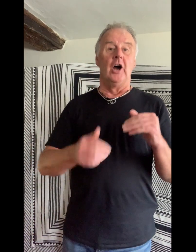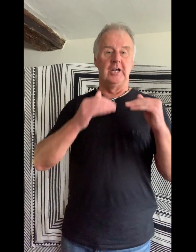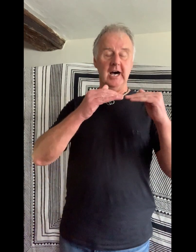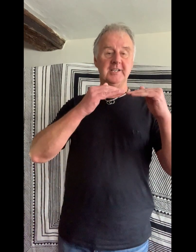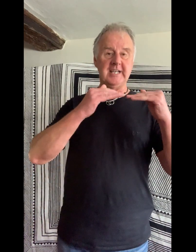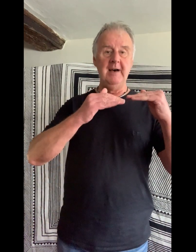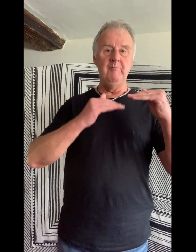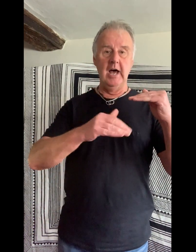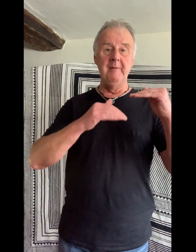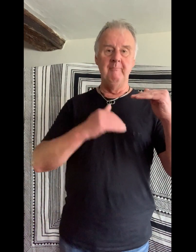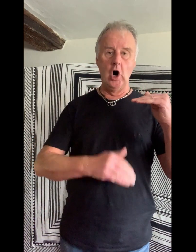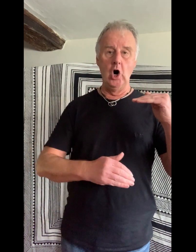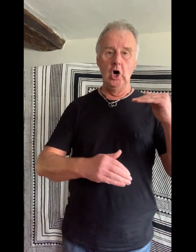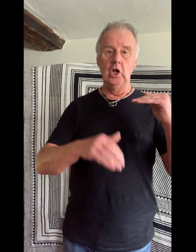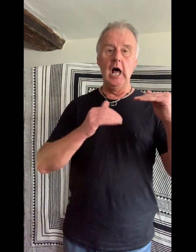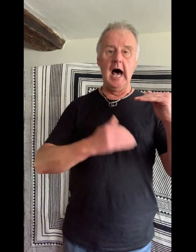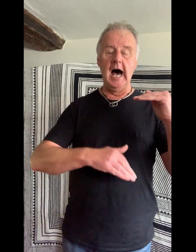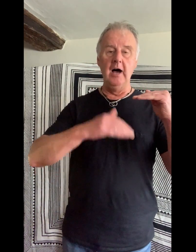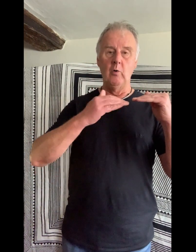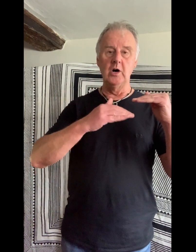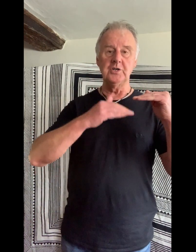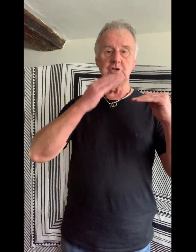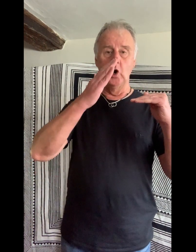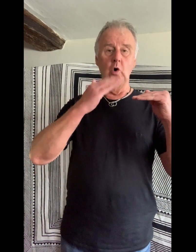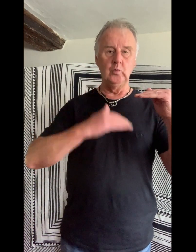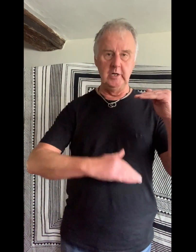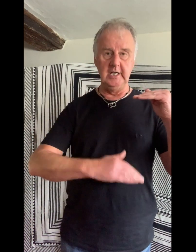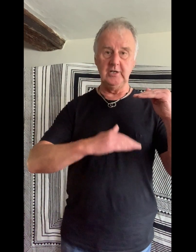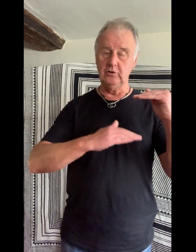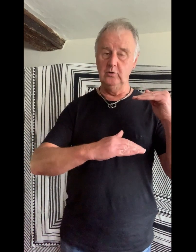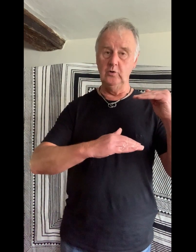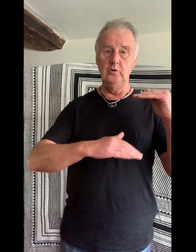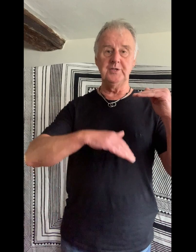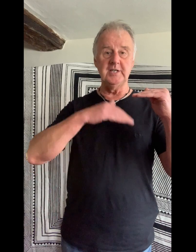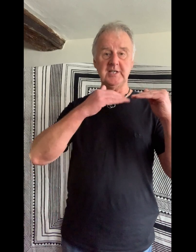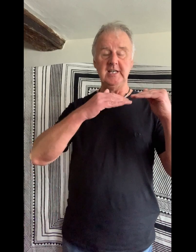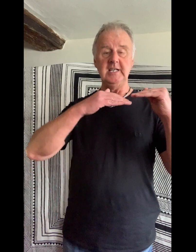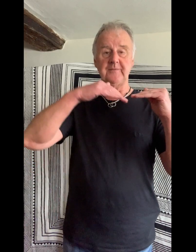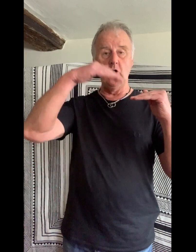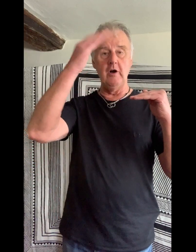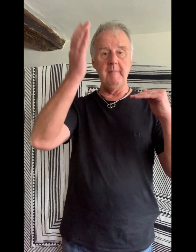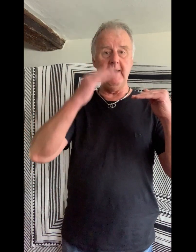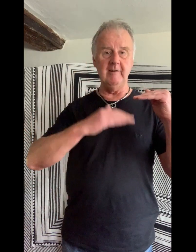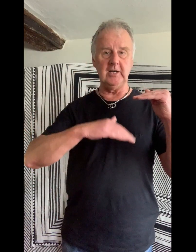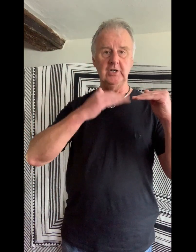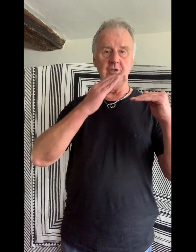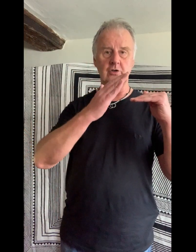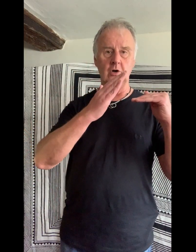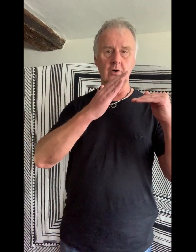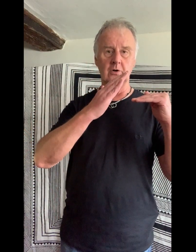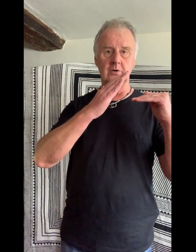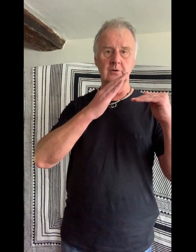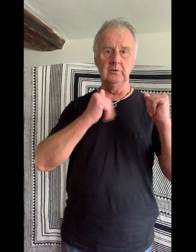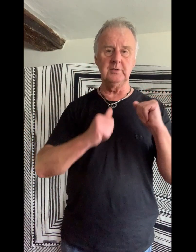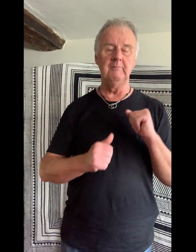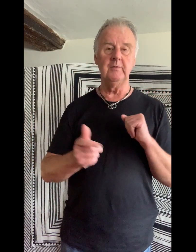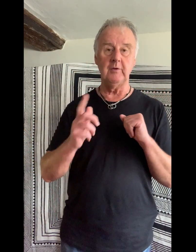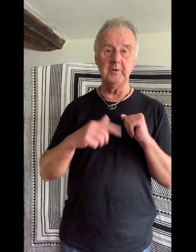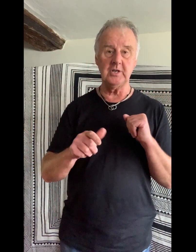God damn them all, I was told. We'd cruise the seas for American gold. From the